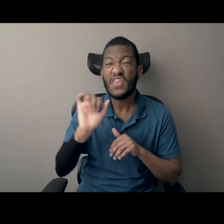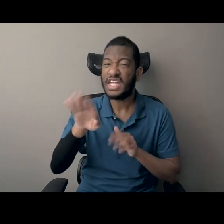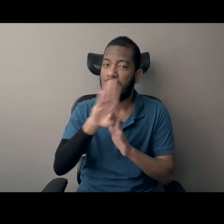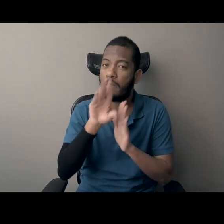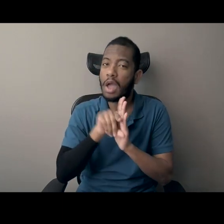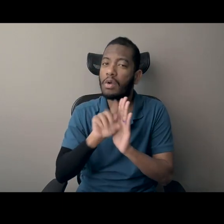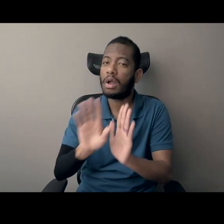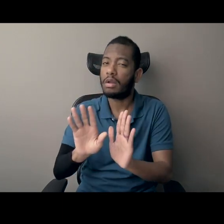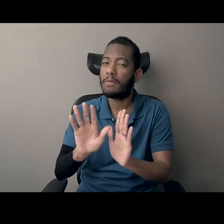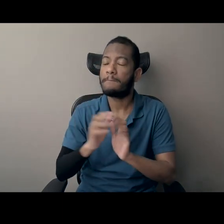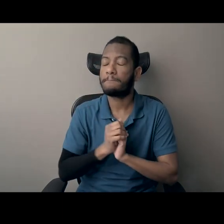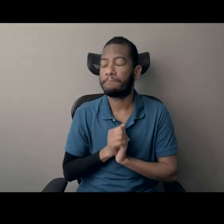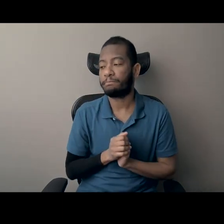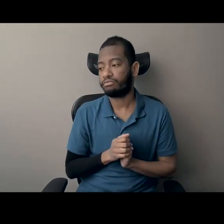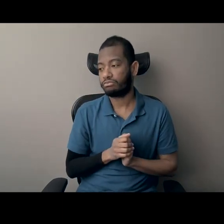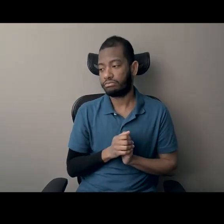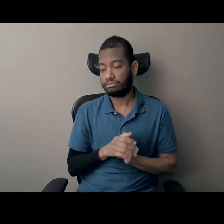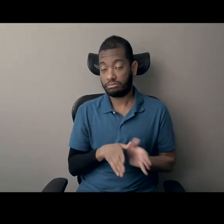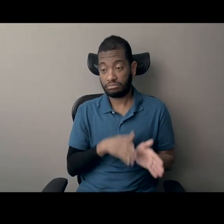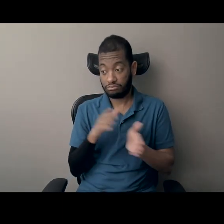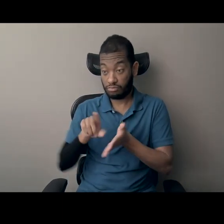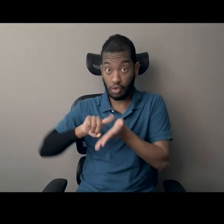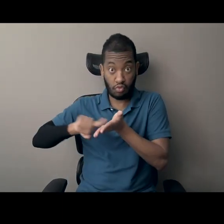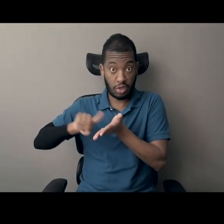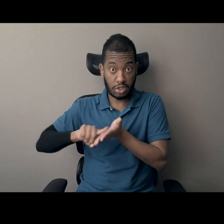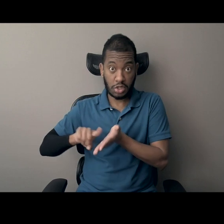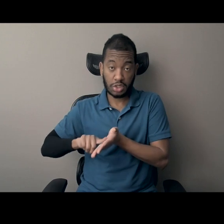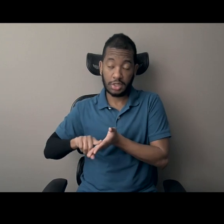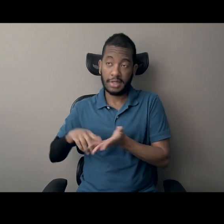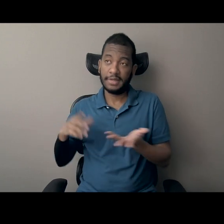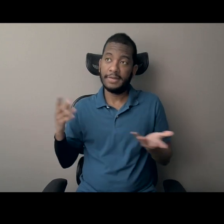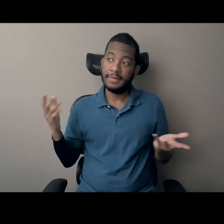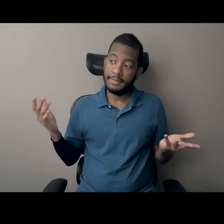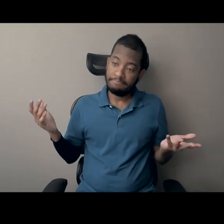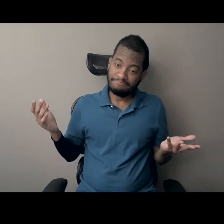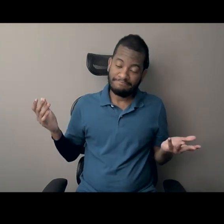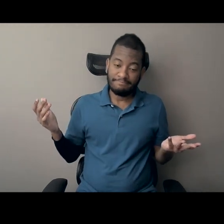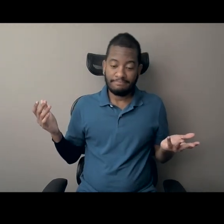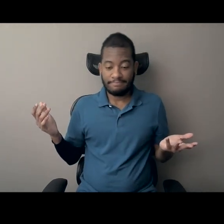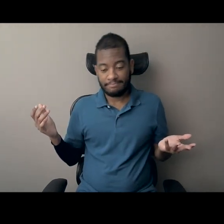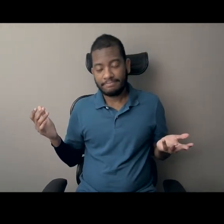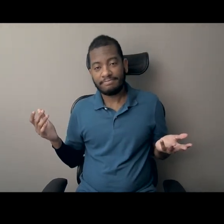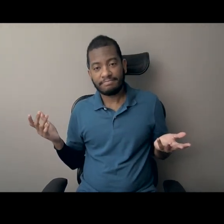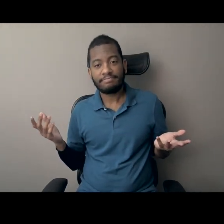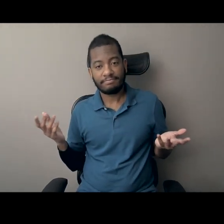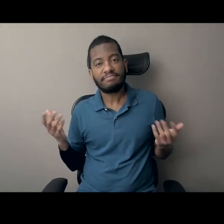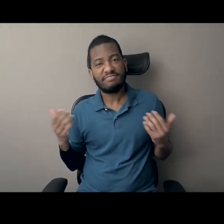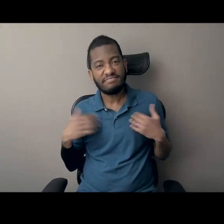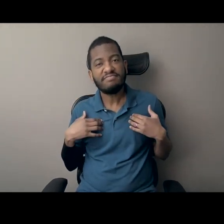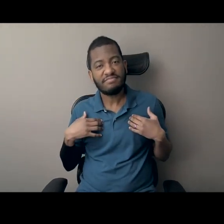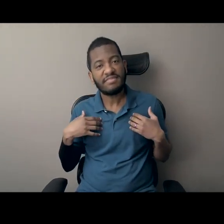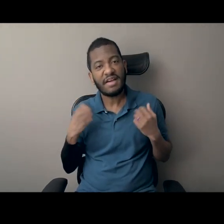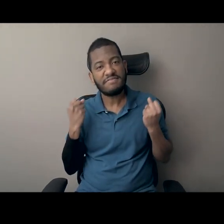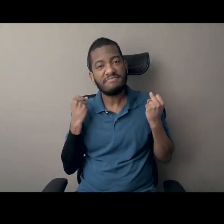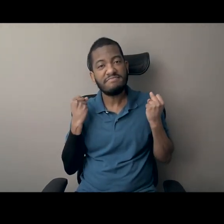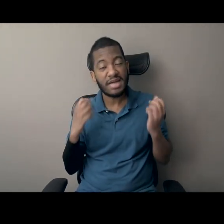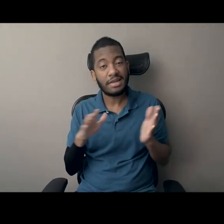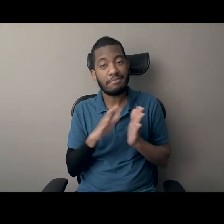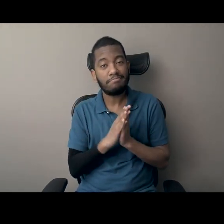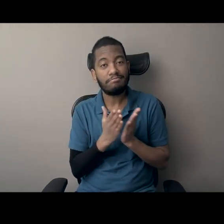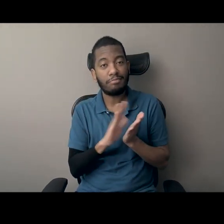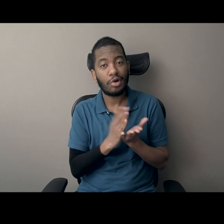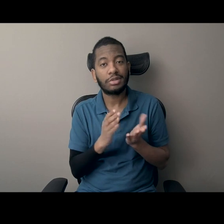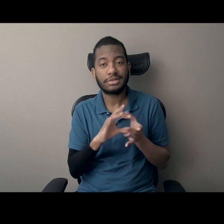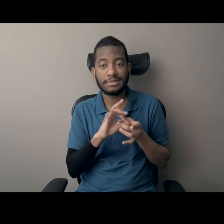for one thing, you know, there aren't a lot, there are, there are a decent number of books about the reconstruction error,